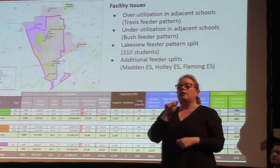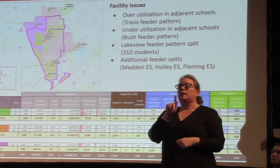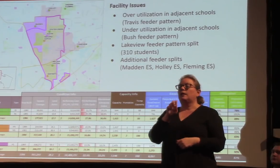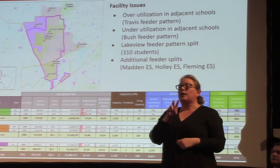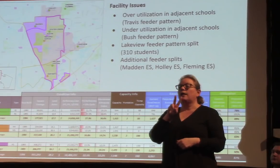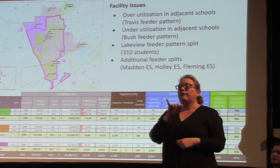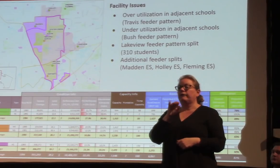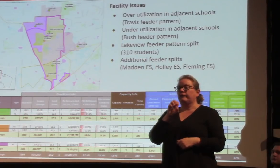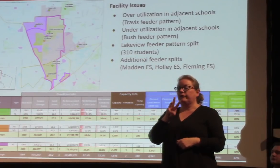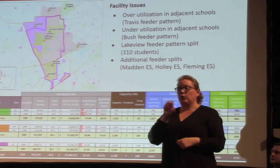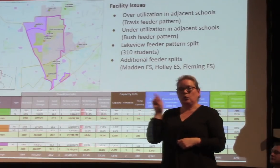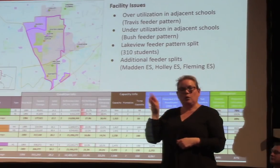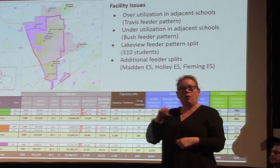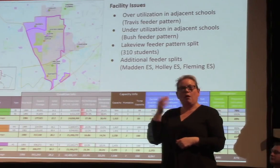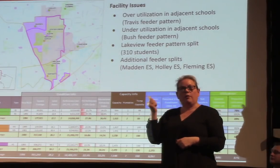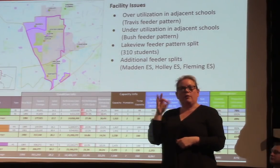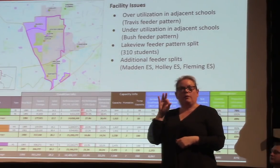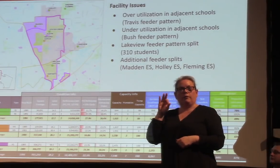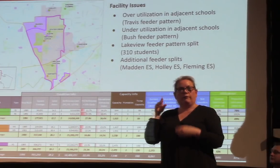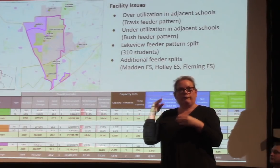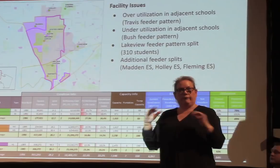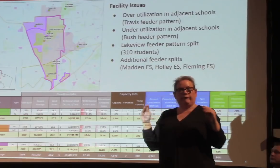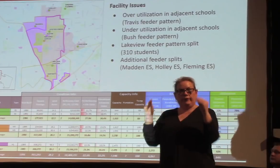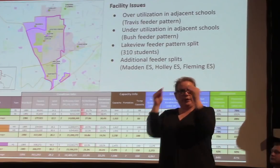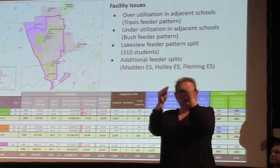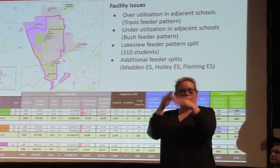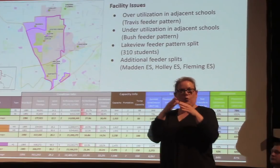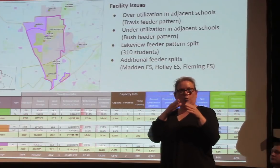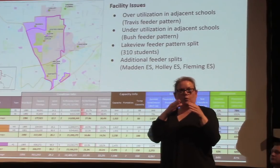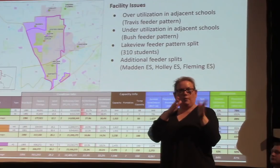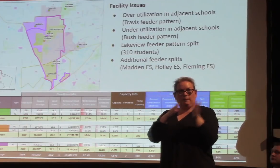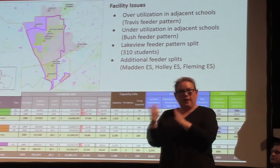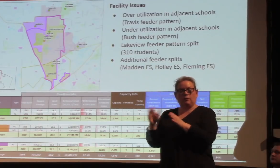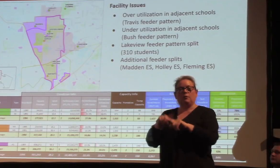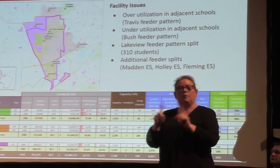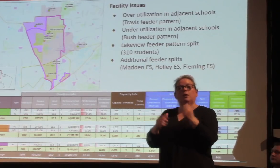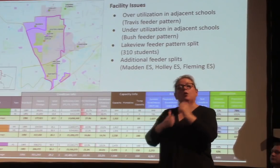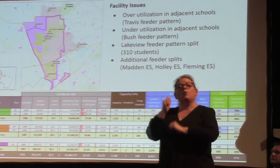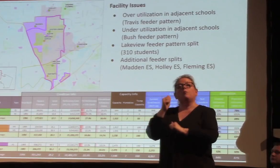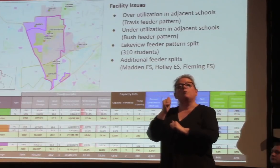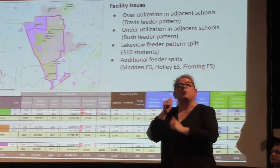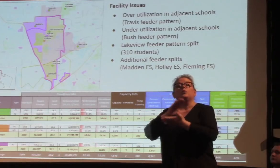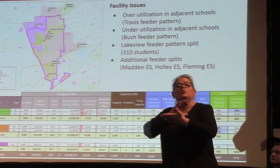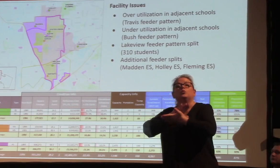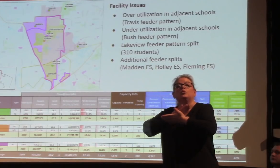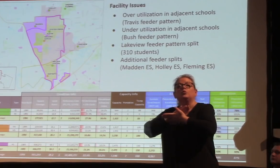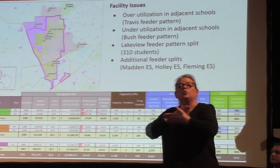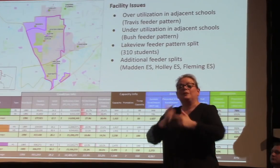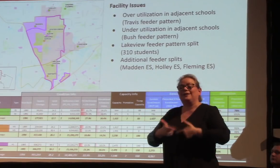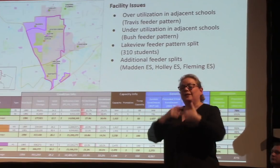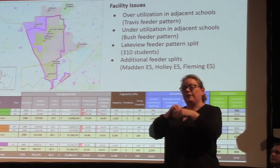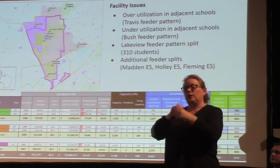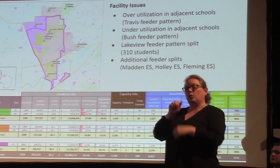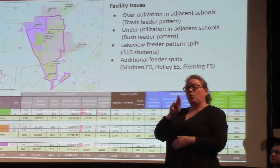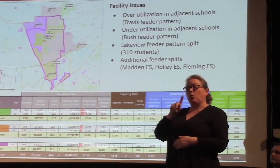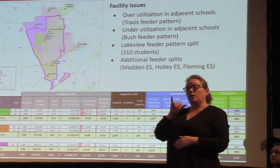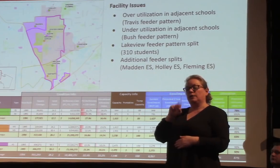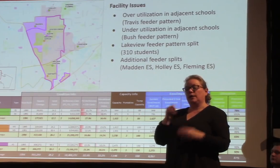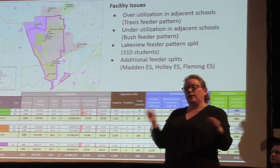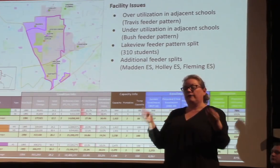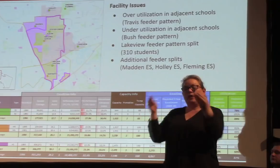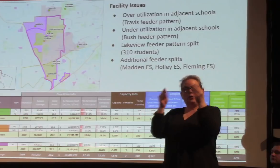is in the Kempner feeder pattern, but the majority of its students actually live within the Austin feeder pattern. And so most of these areas are right here off of